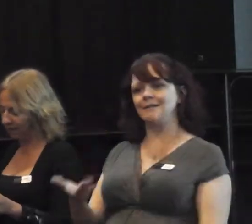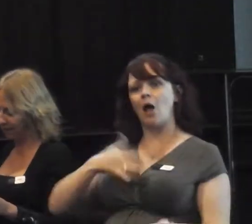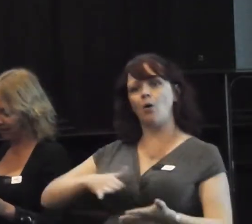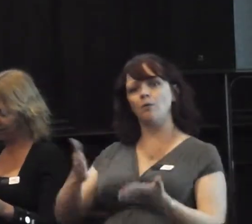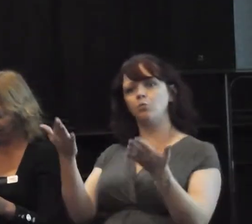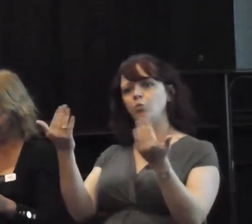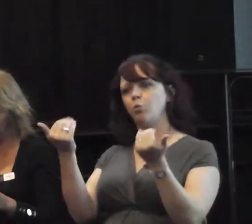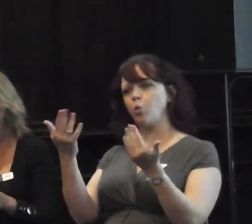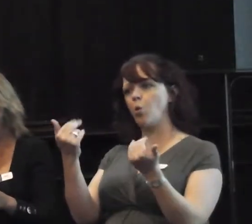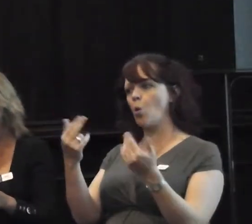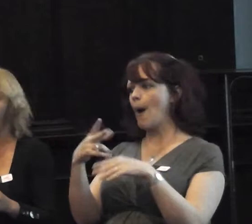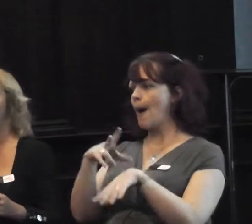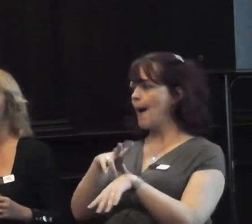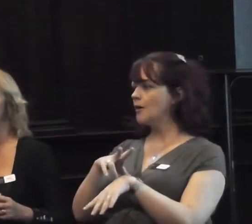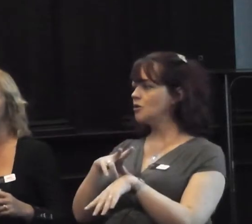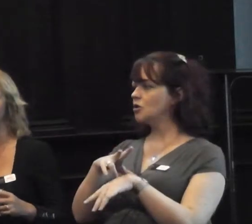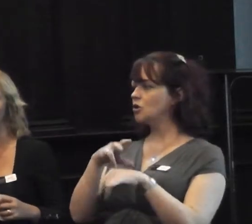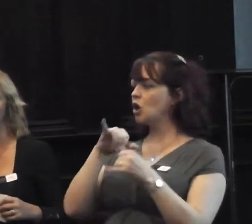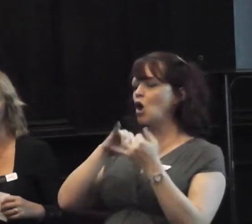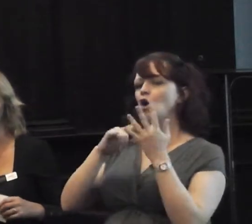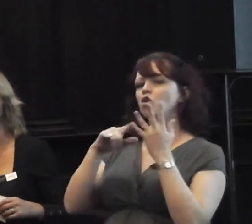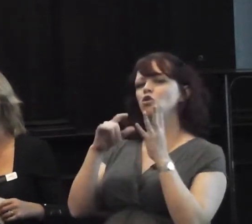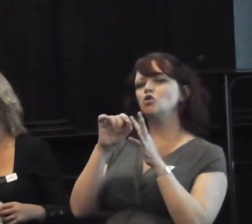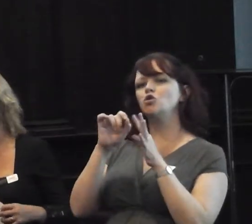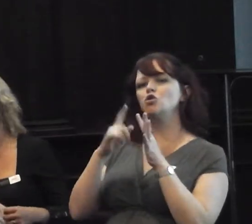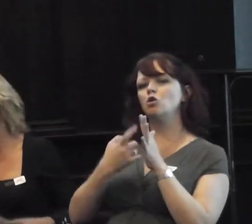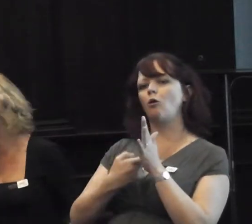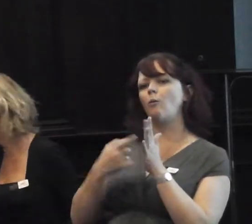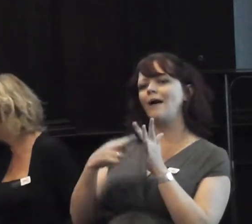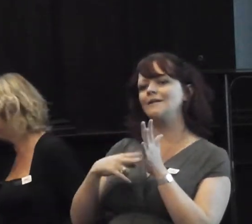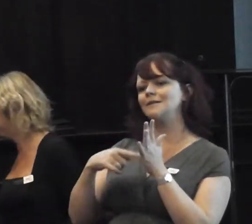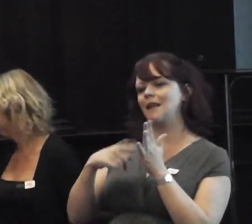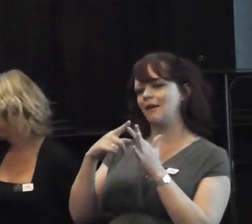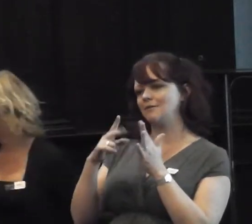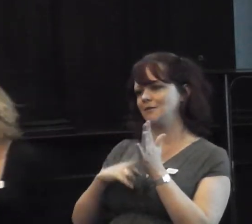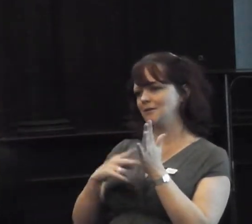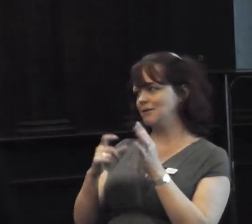Superintendent Keith Perkins from the Denham Hall and Stairway.